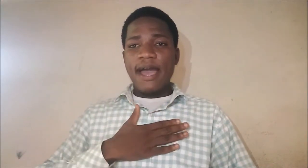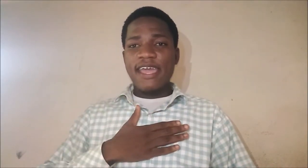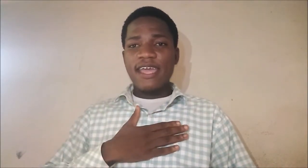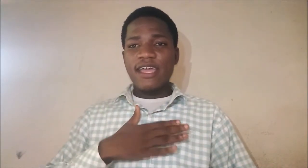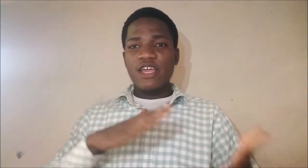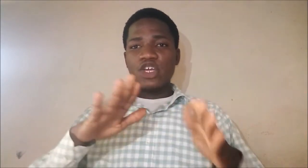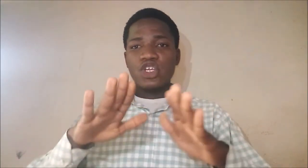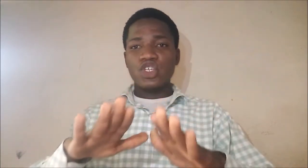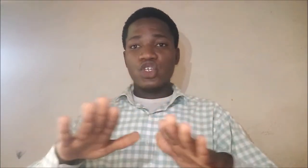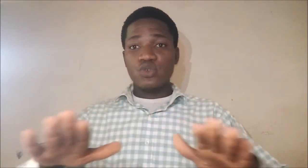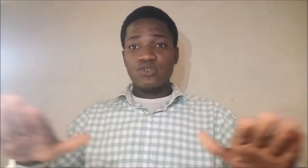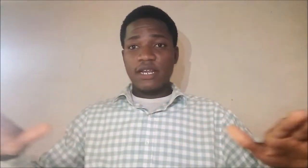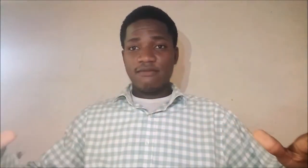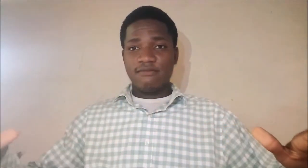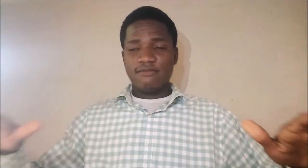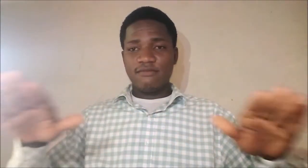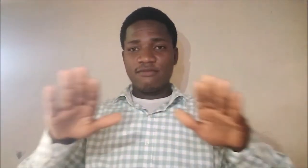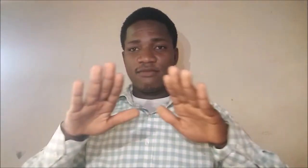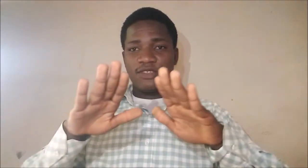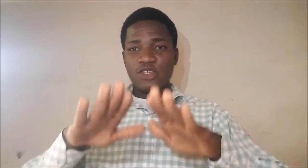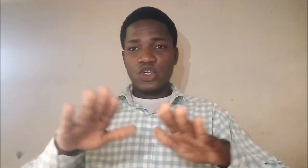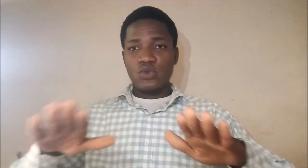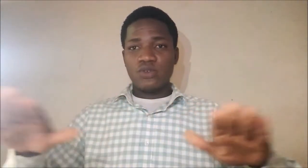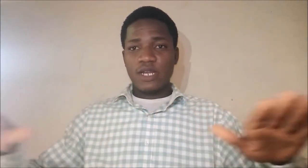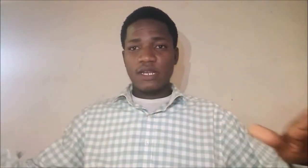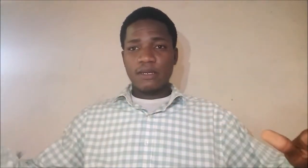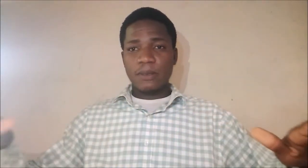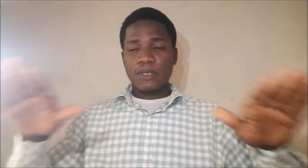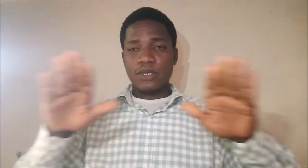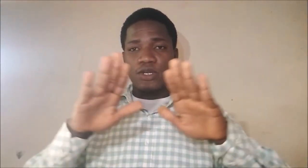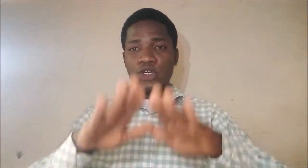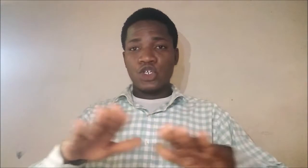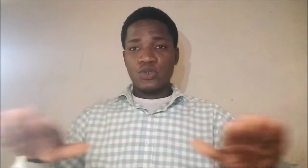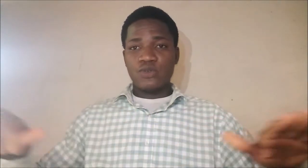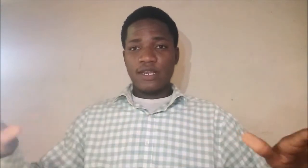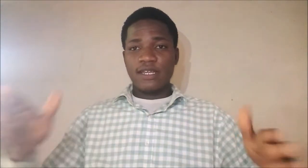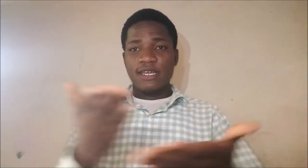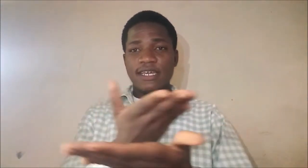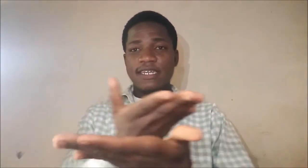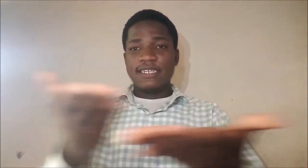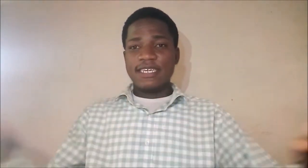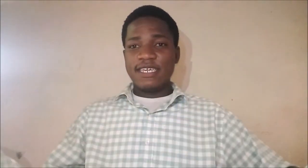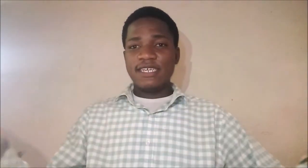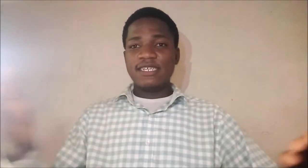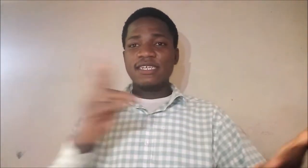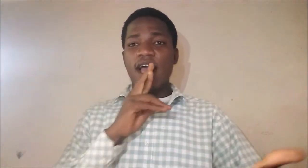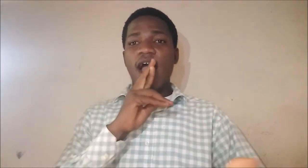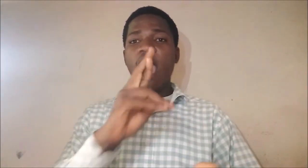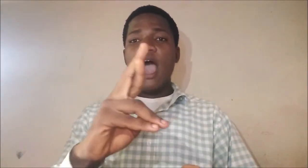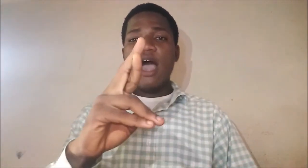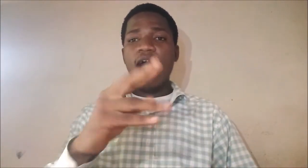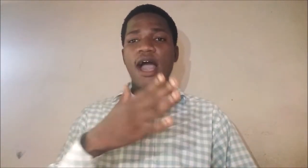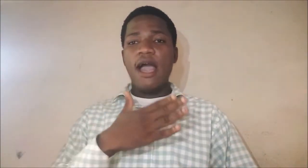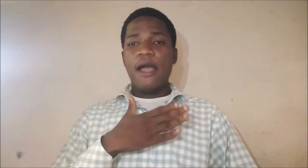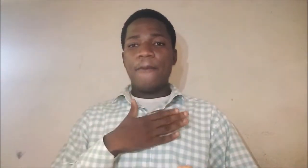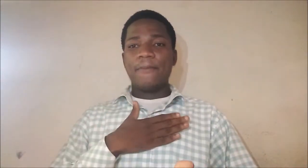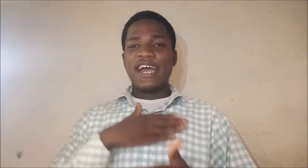children. Children. Children. These are my